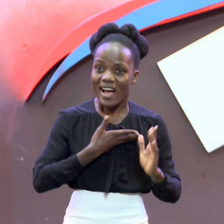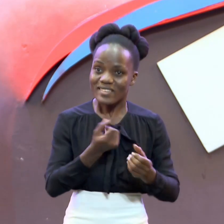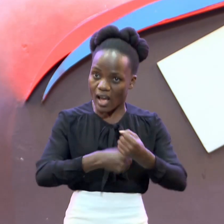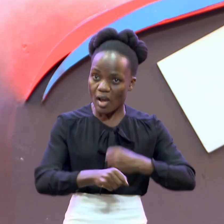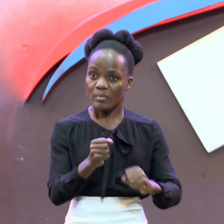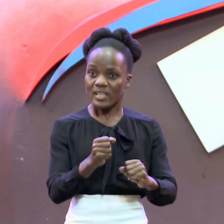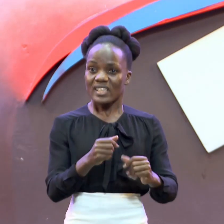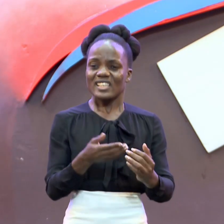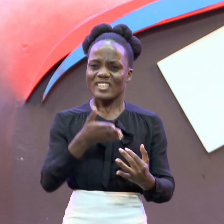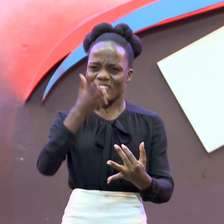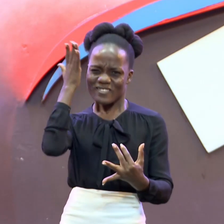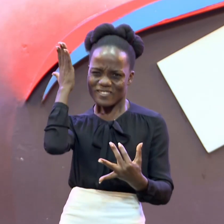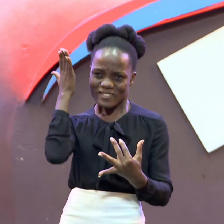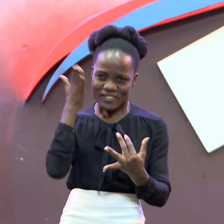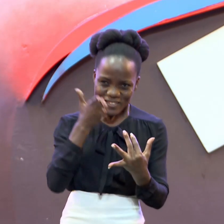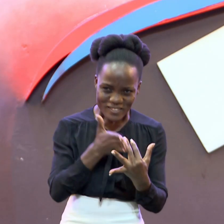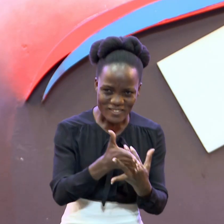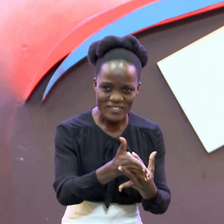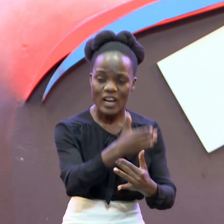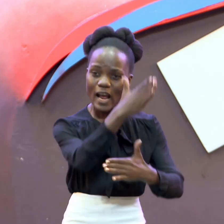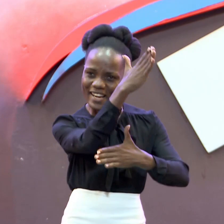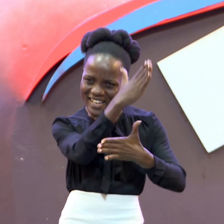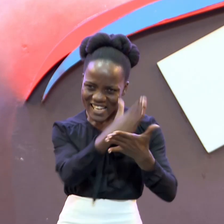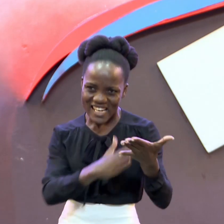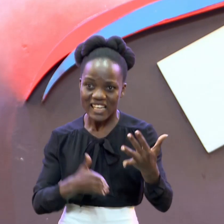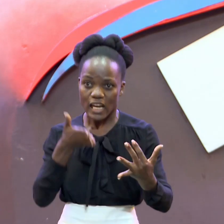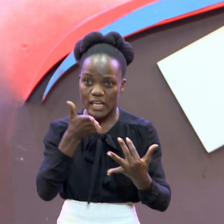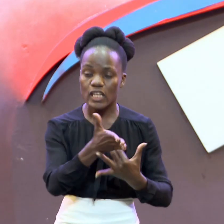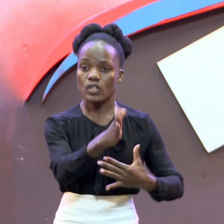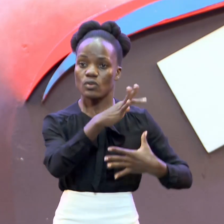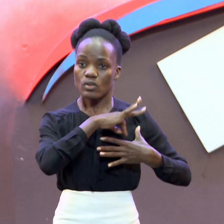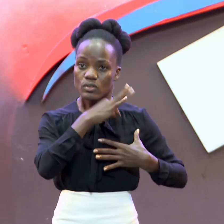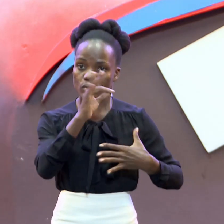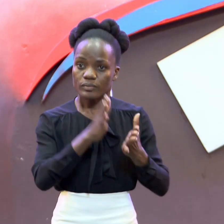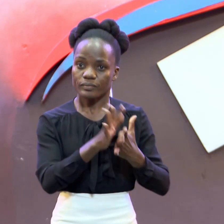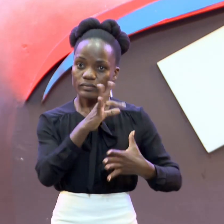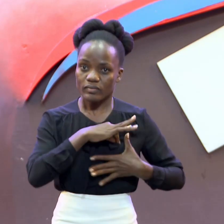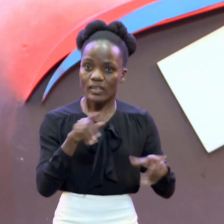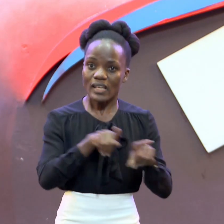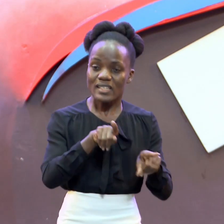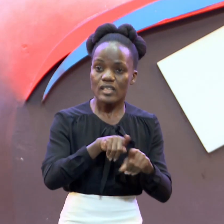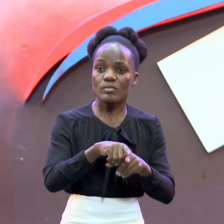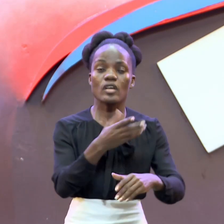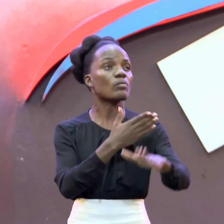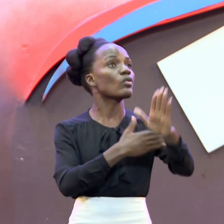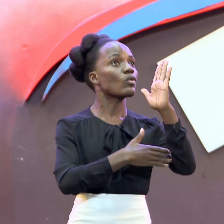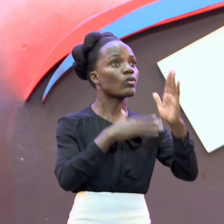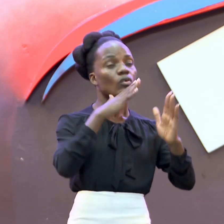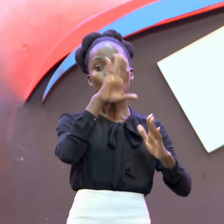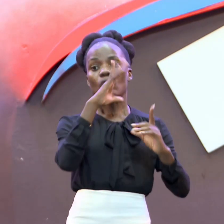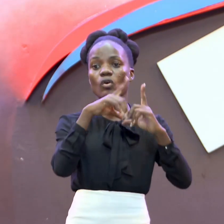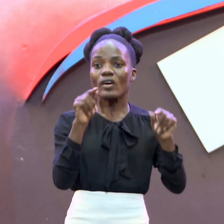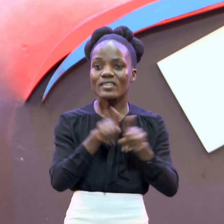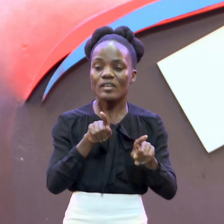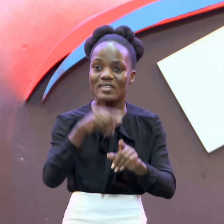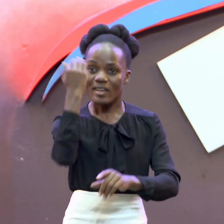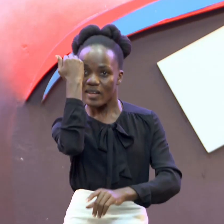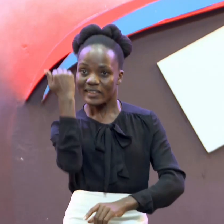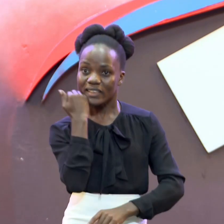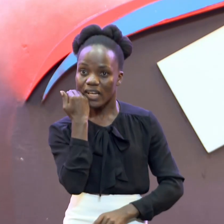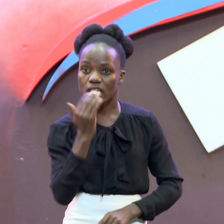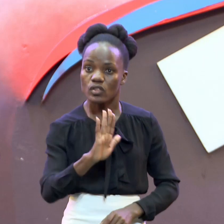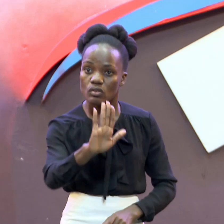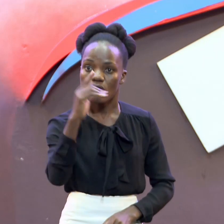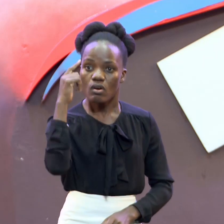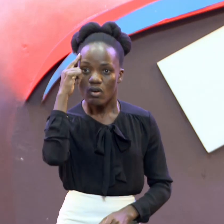It will cut Into the joints And murrows It will judge Even the thoughts Even the thoughts